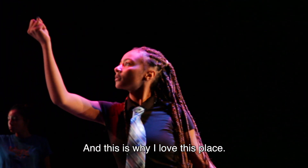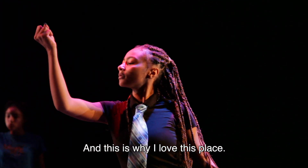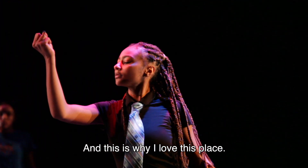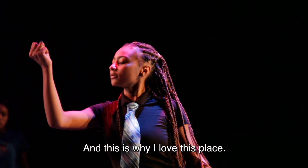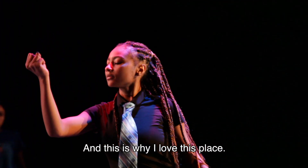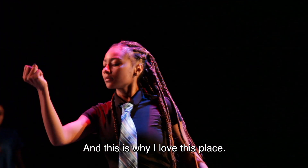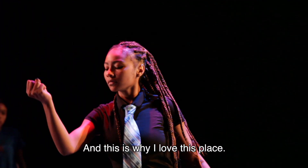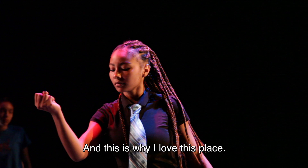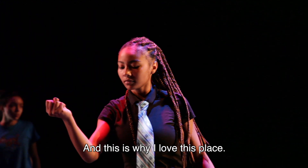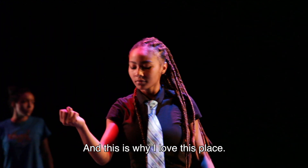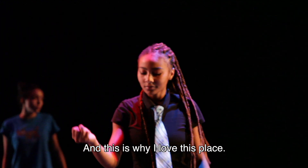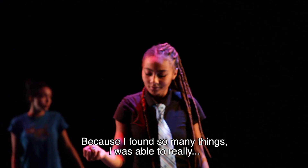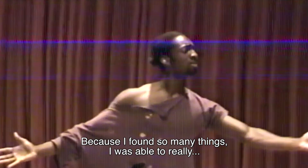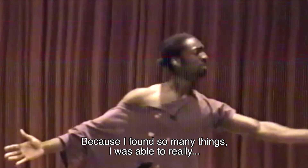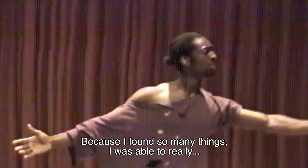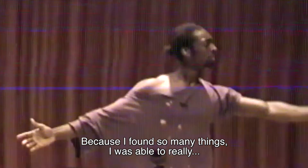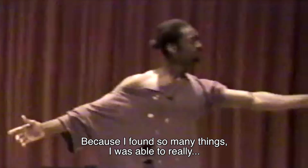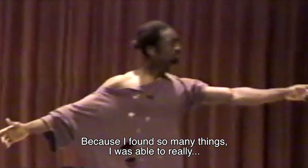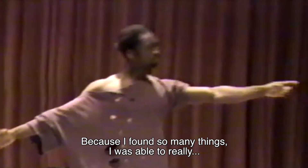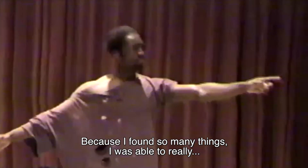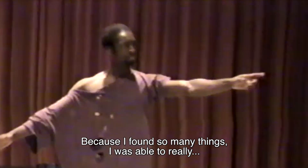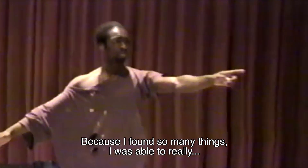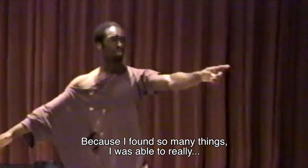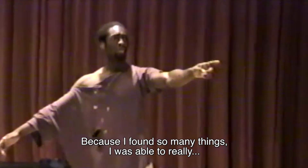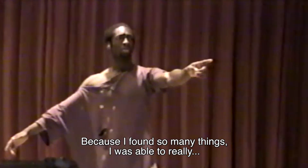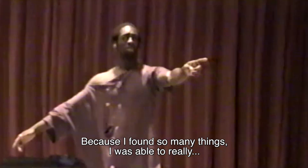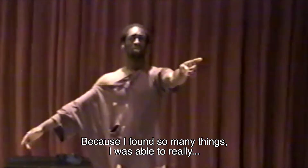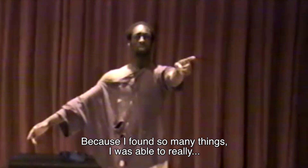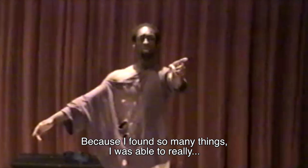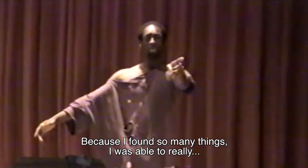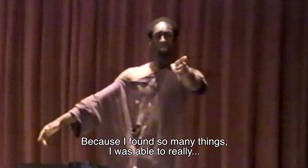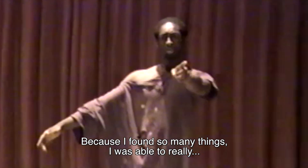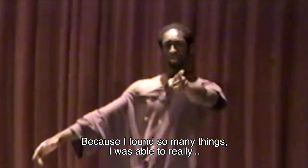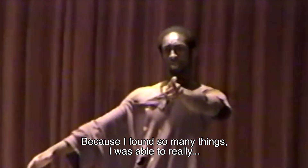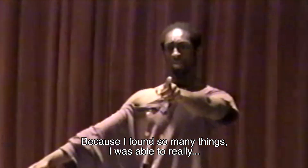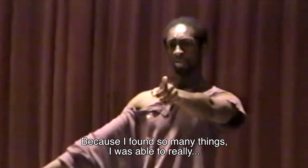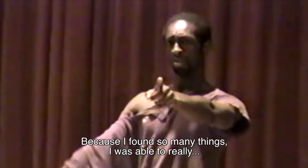why I love this place. Because I found so many things. I was able to really